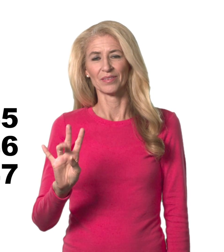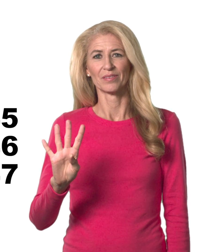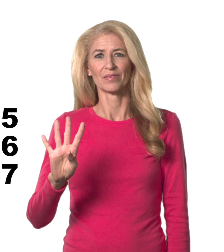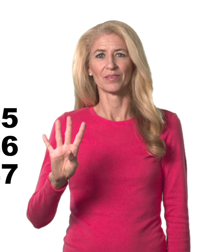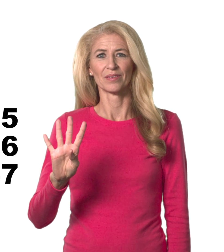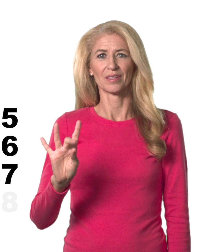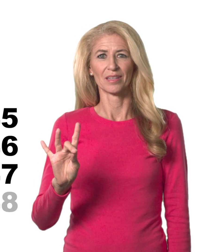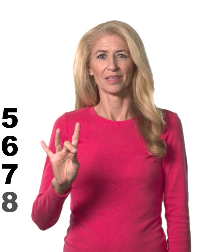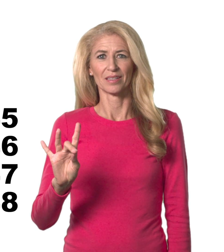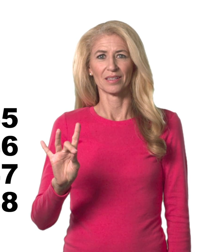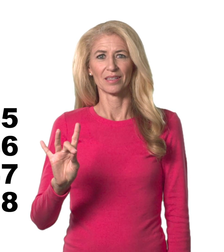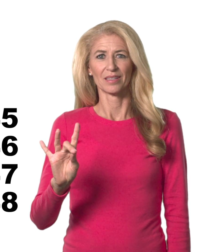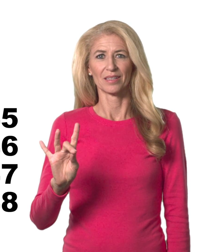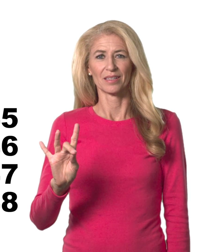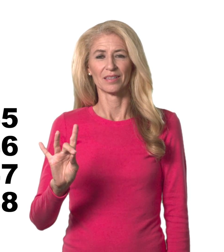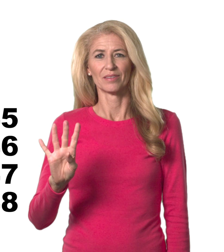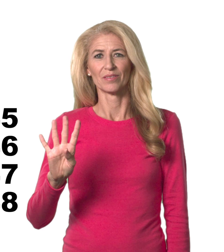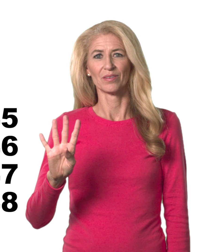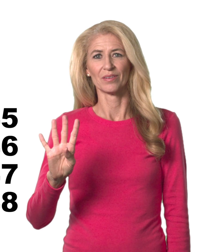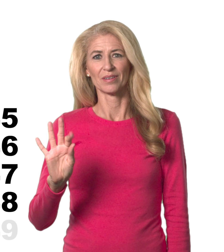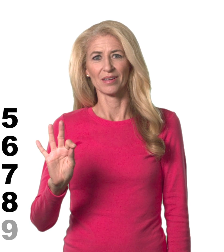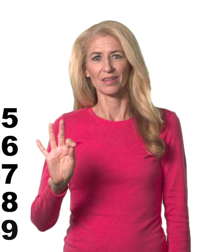48, 49.